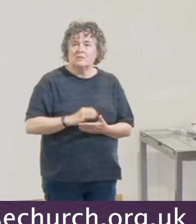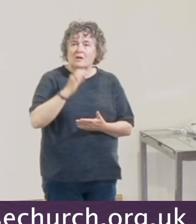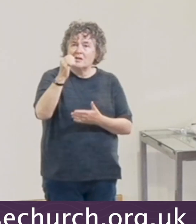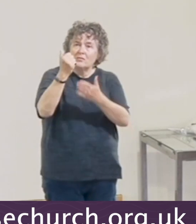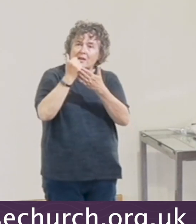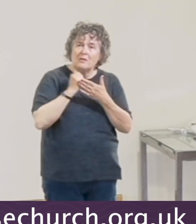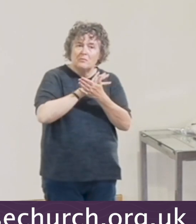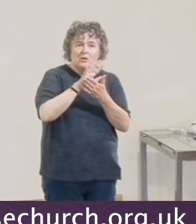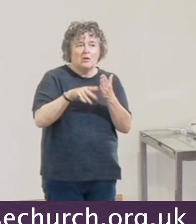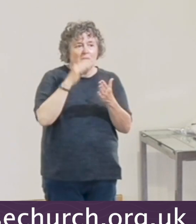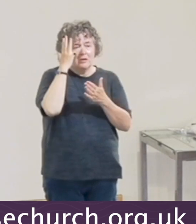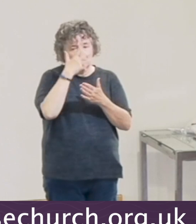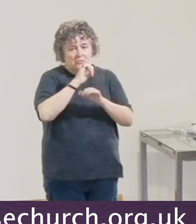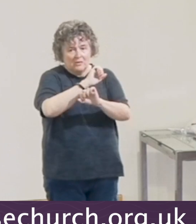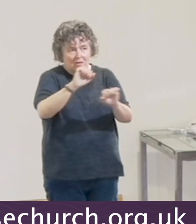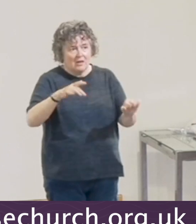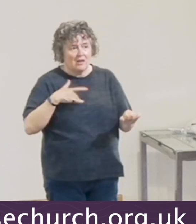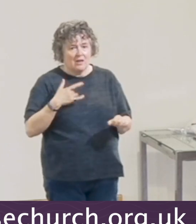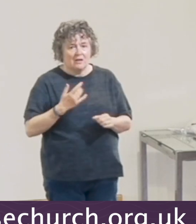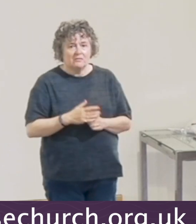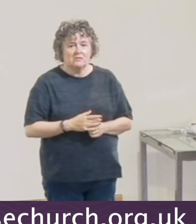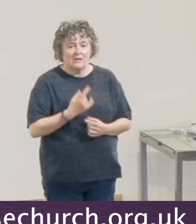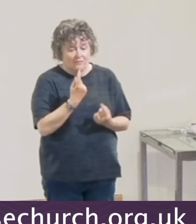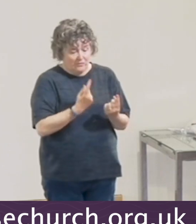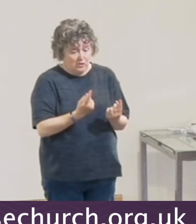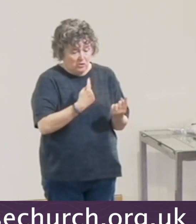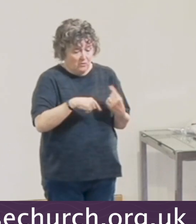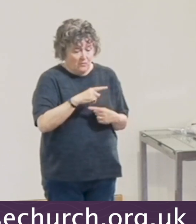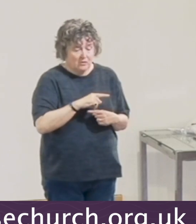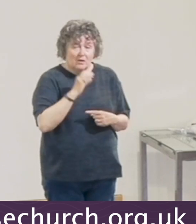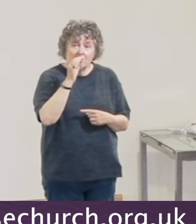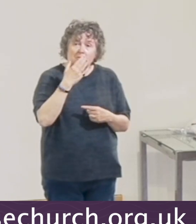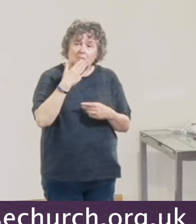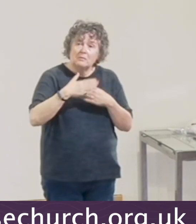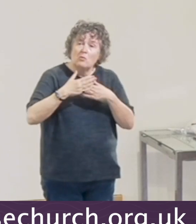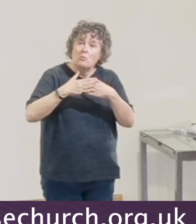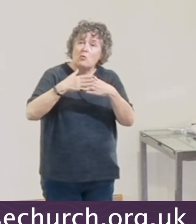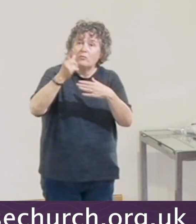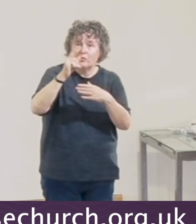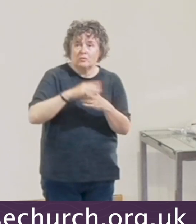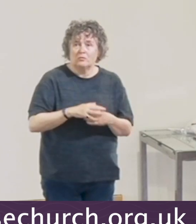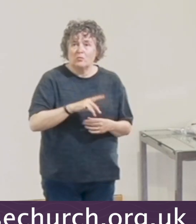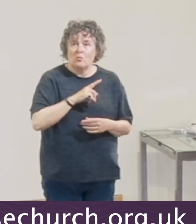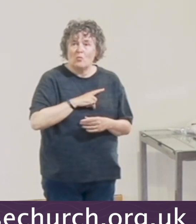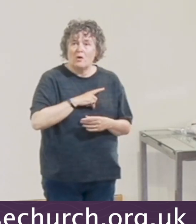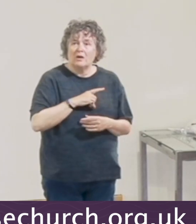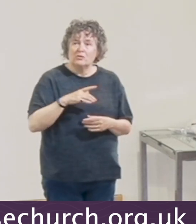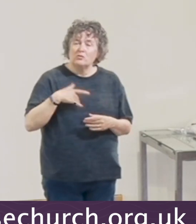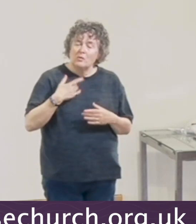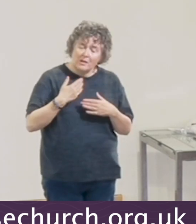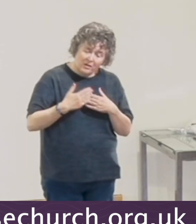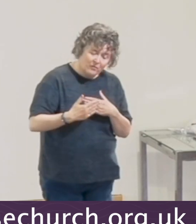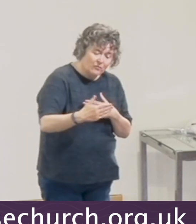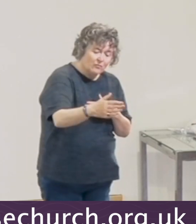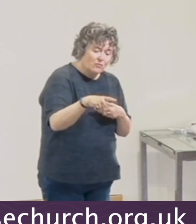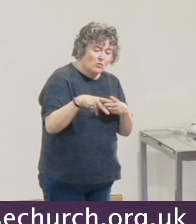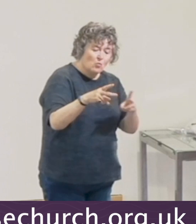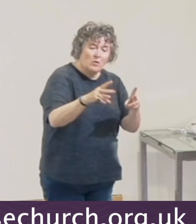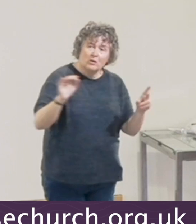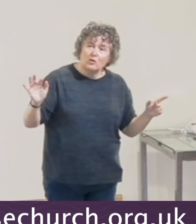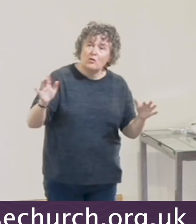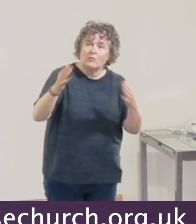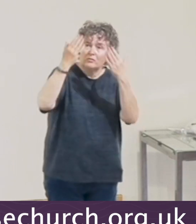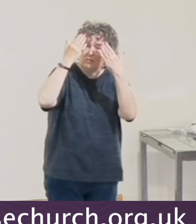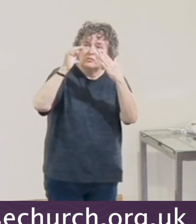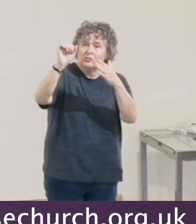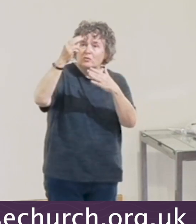Spirit in their lives. And for each of us, Lord, we ask for more of you so that we might live this life in a way that brings glory and